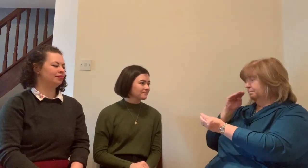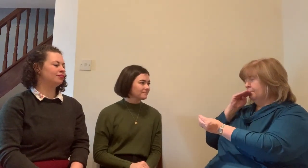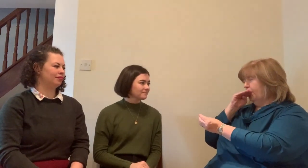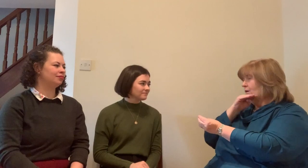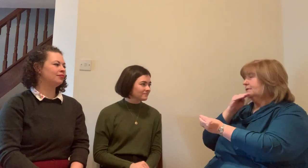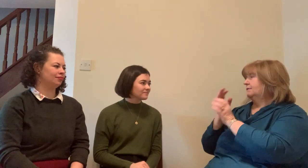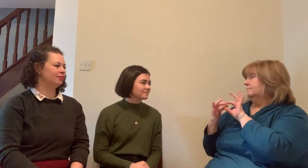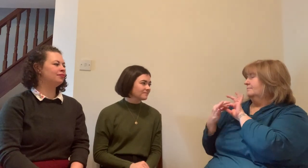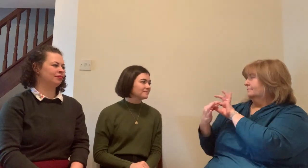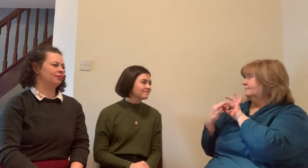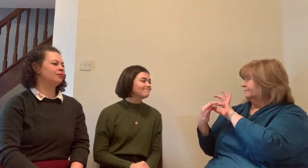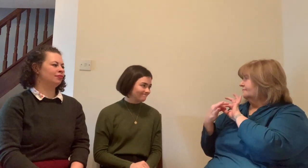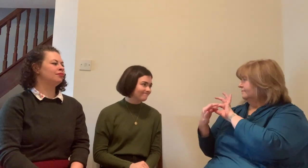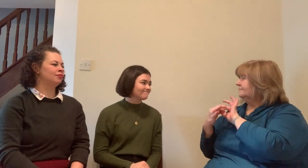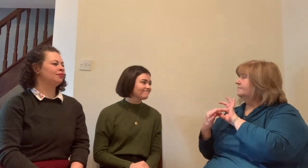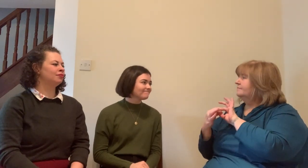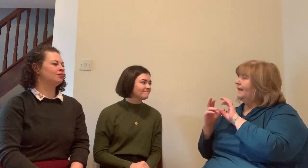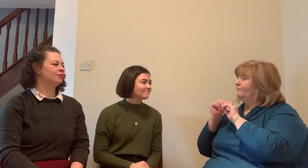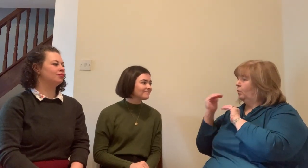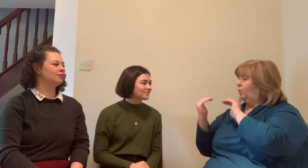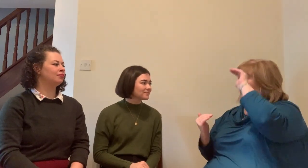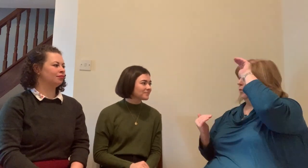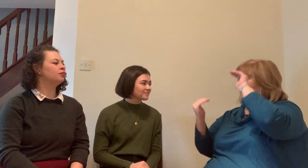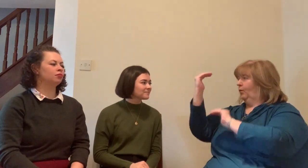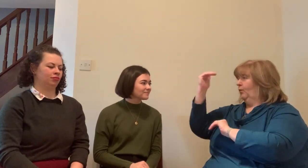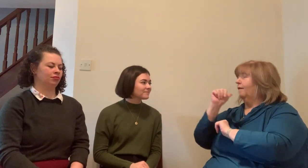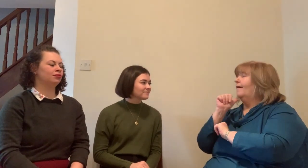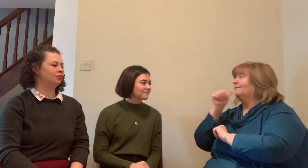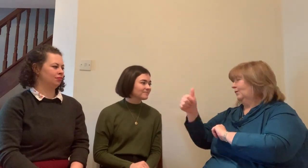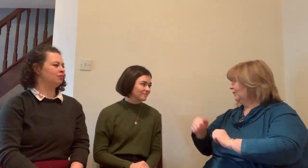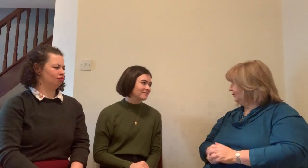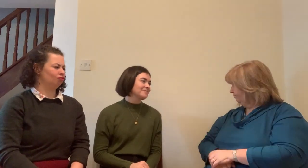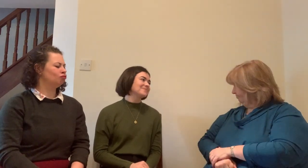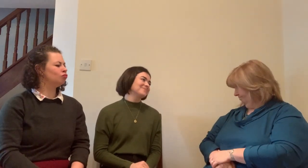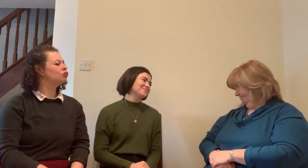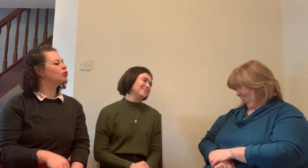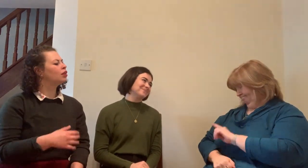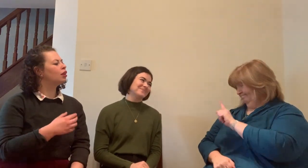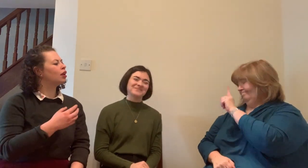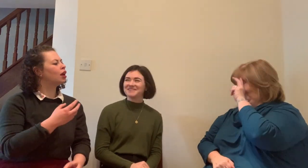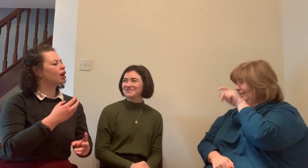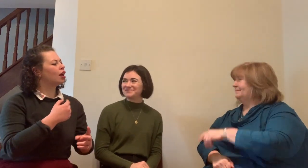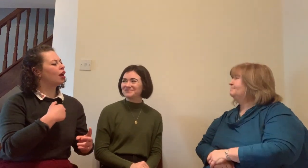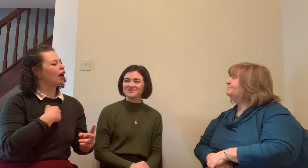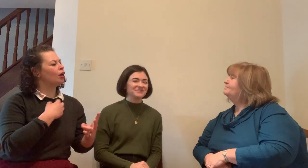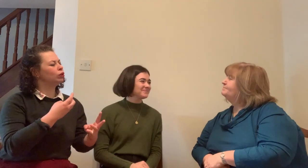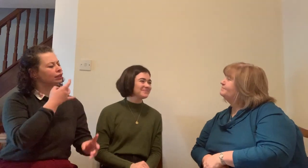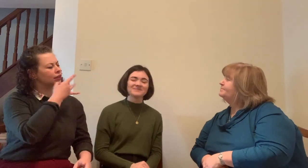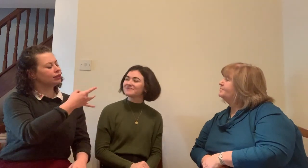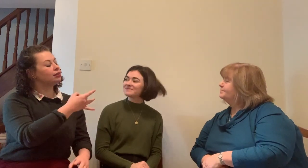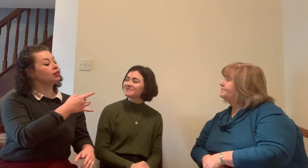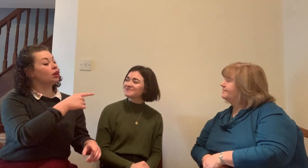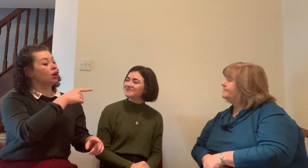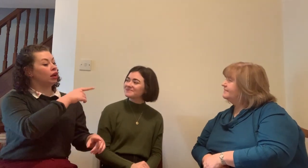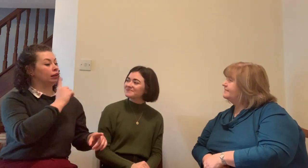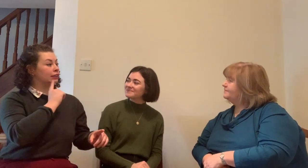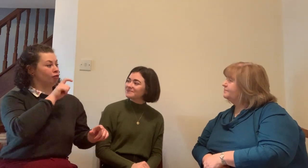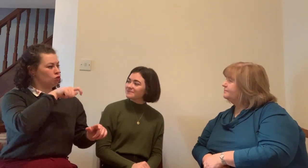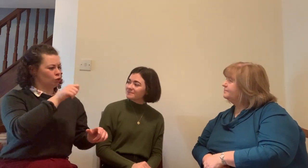and I bumped into somebody who I had worked with and we began to chat and my husband queried who is that person and I was thinking you know I met them